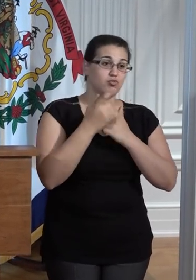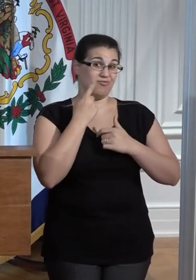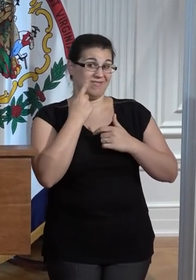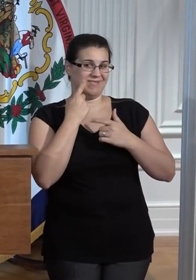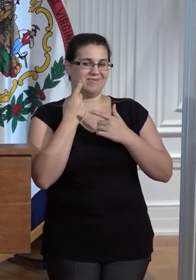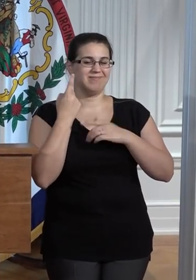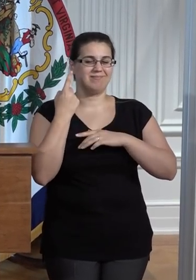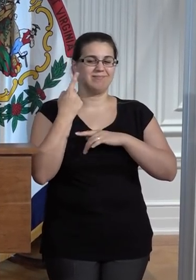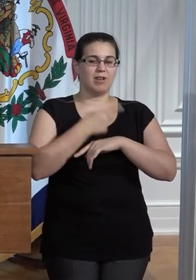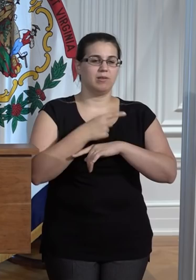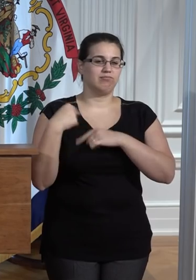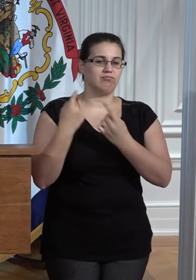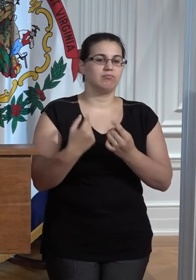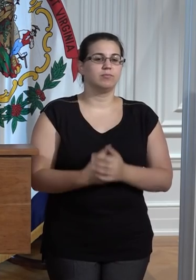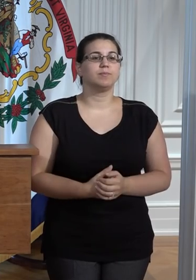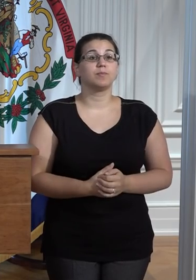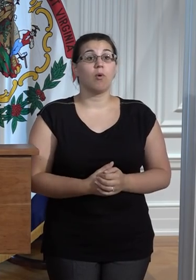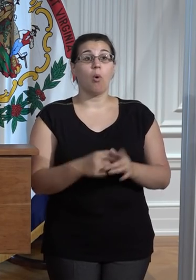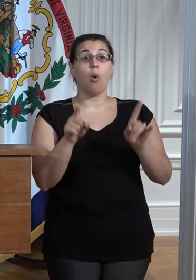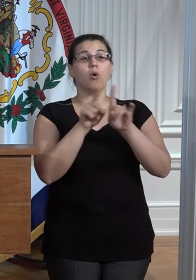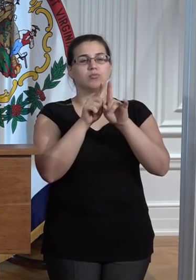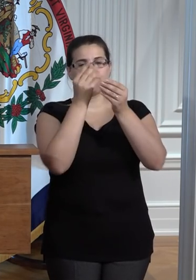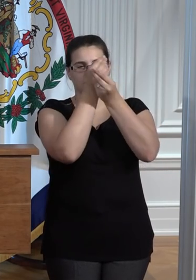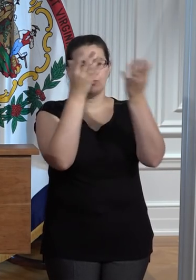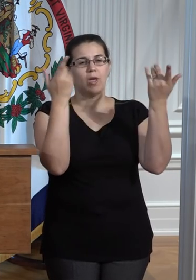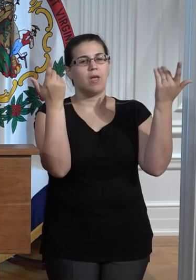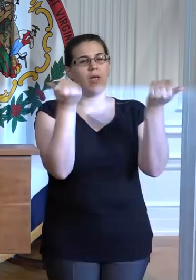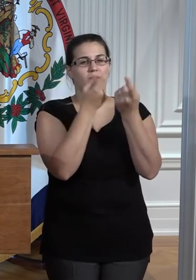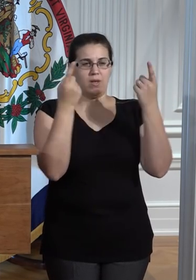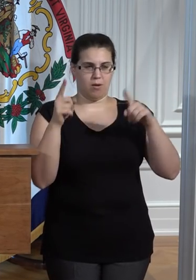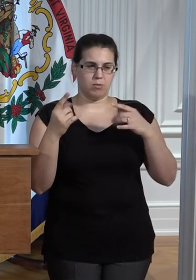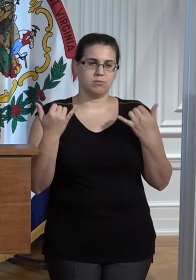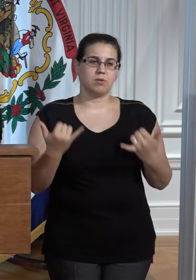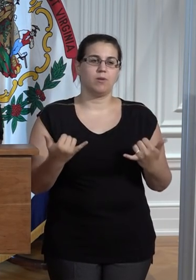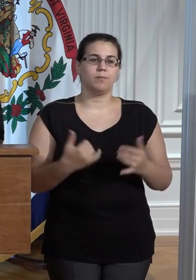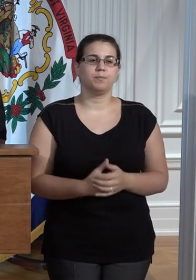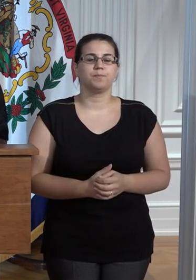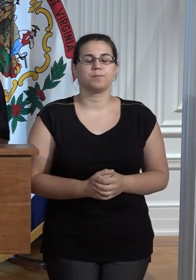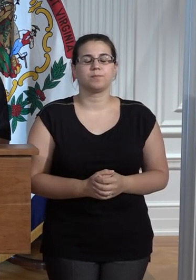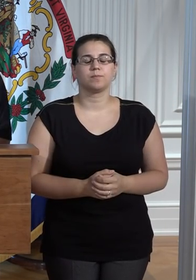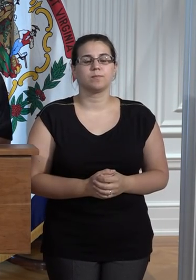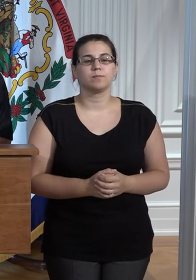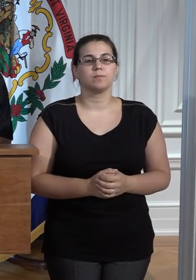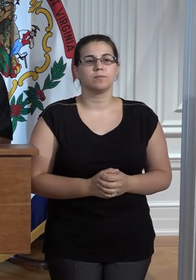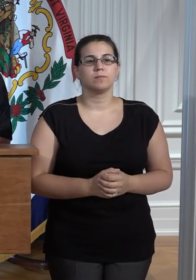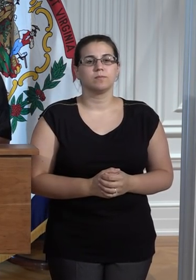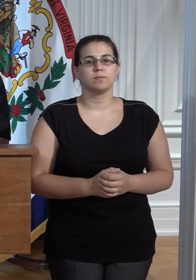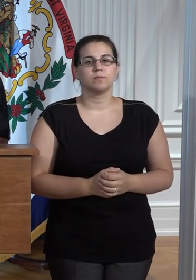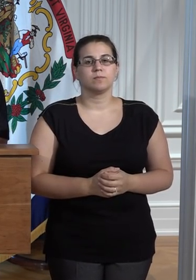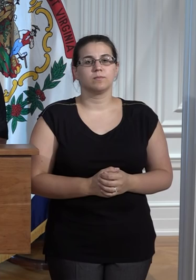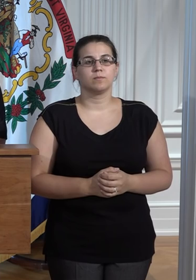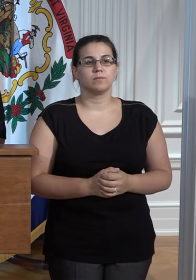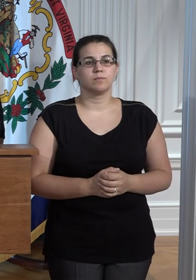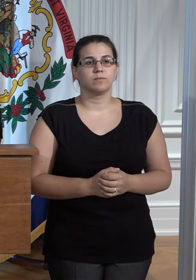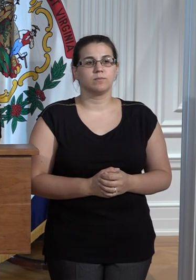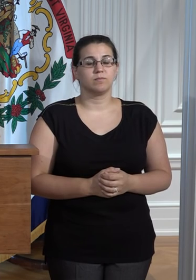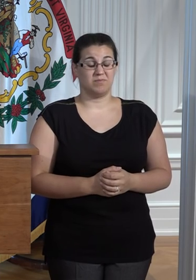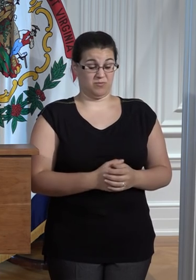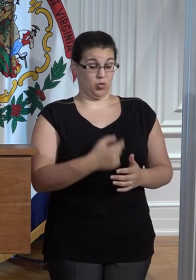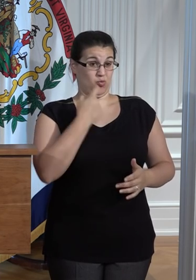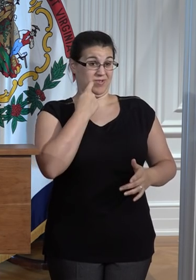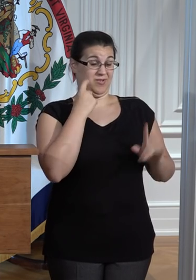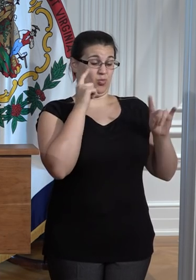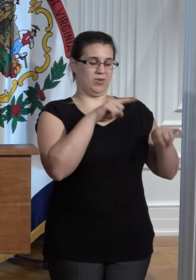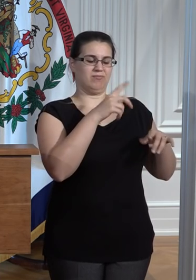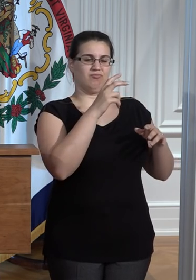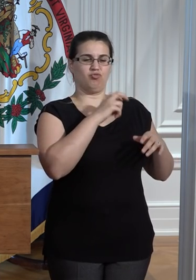of days. I'd also like to give you a quick update on where things are right now. I just recently got back from the National Guard